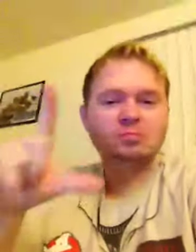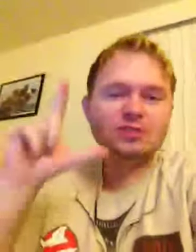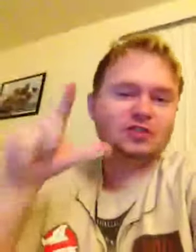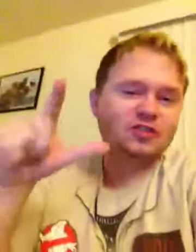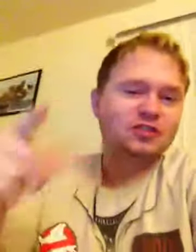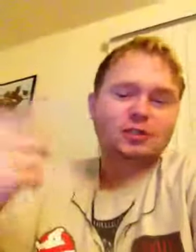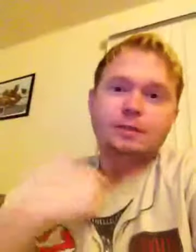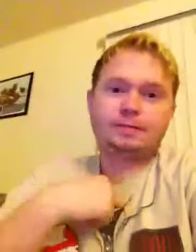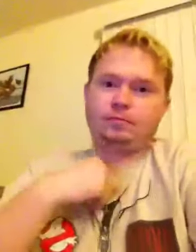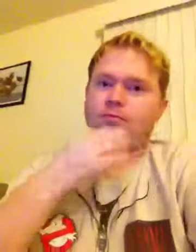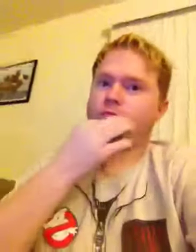Terror?